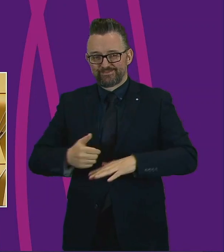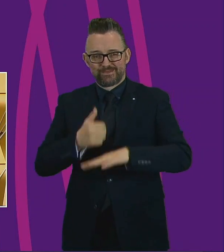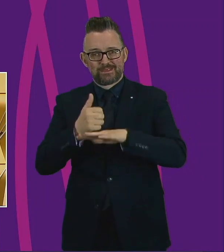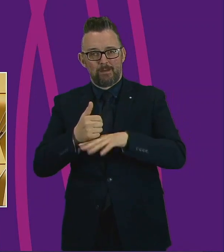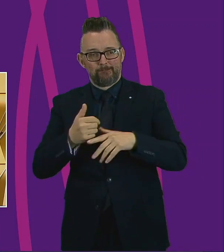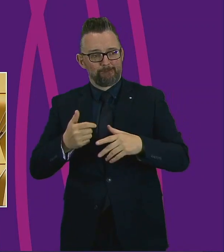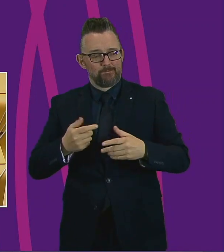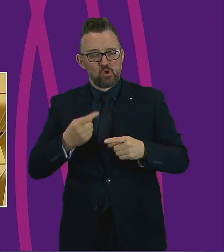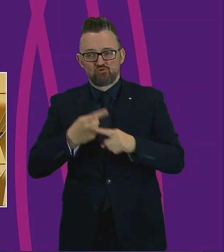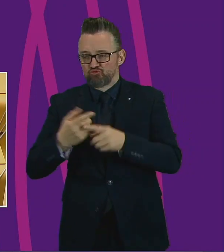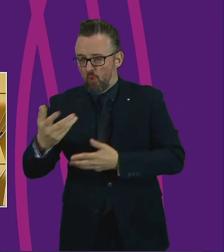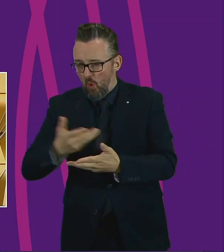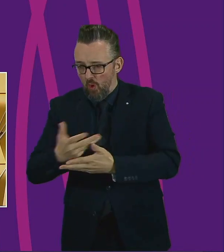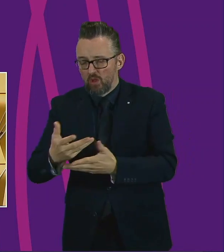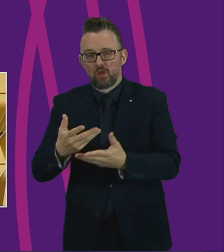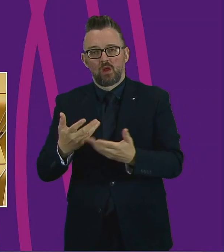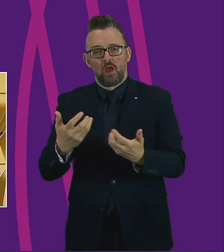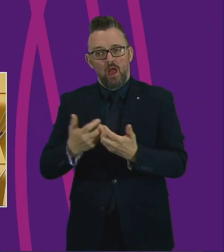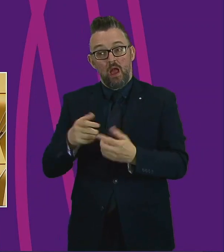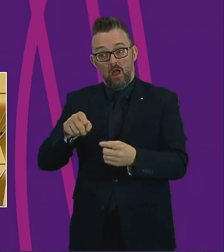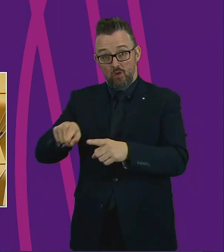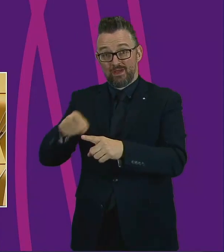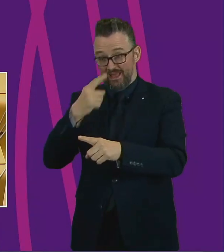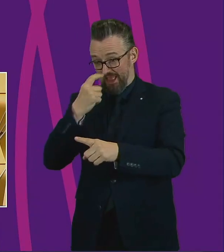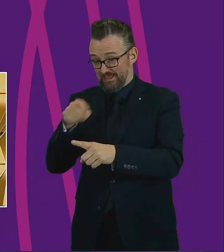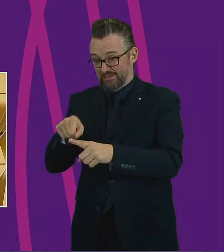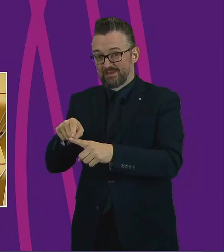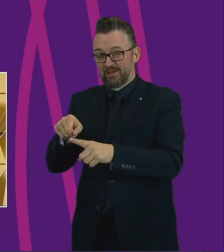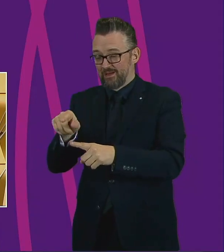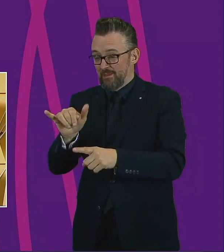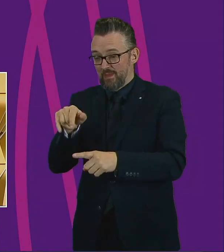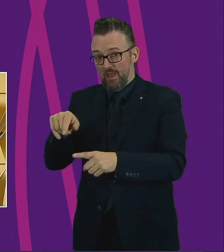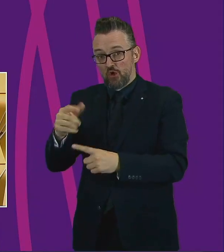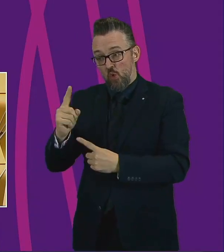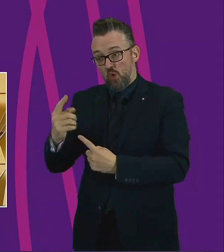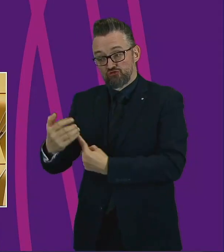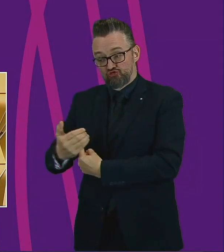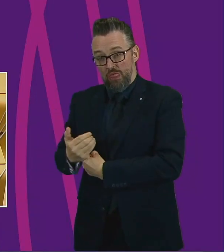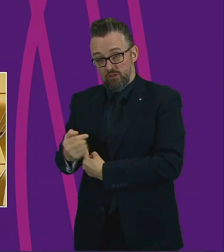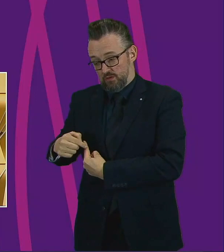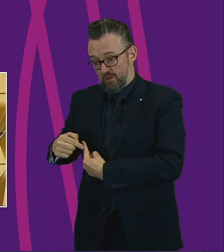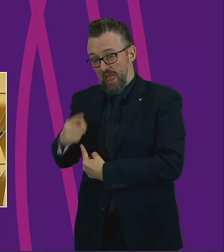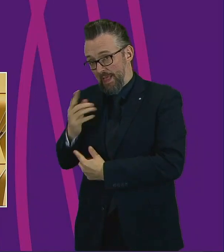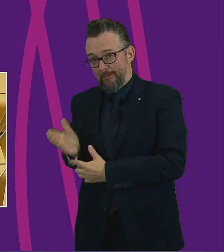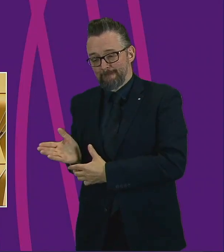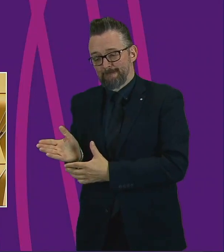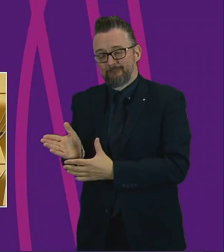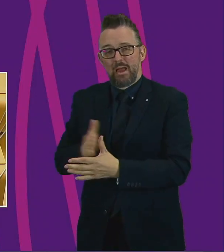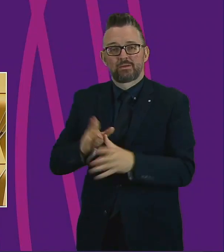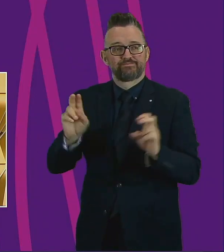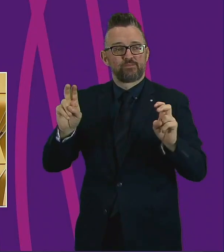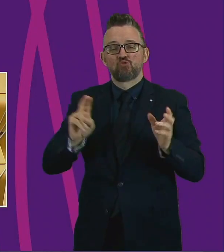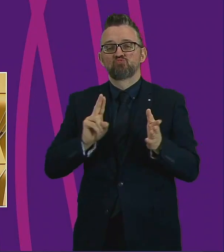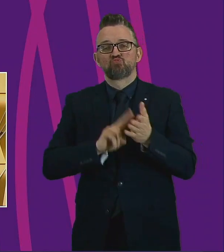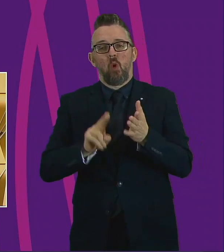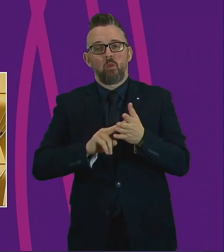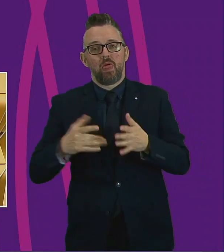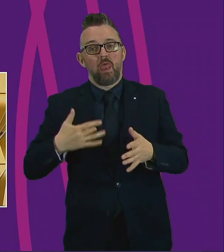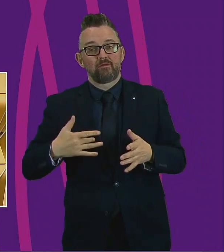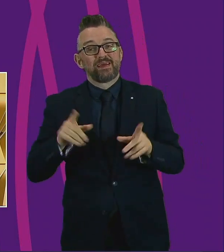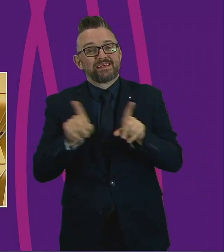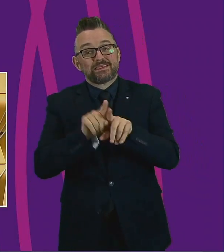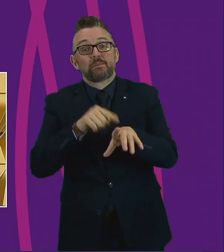individuals about how they can try and get some normality back into their lives whilst also protecting their health health